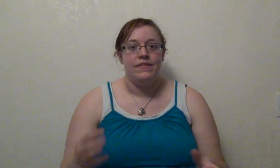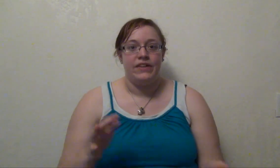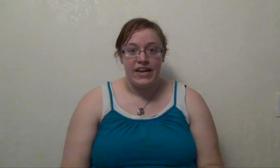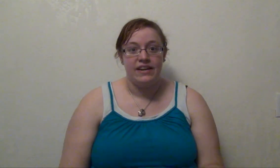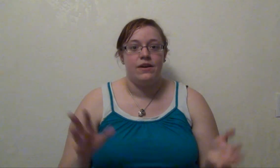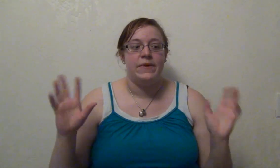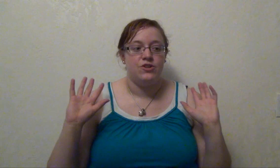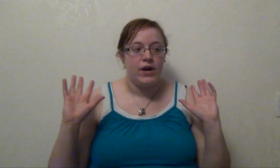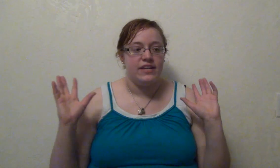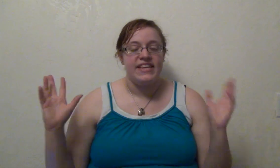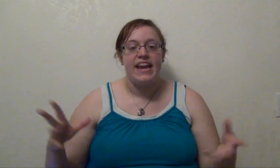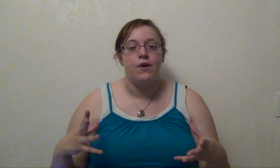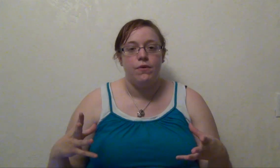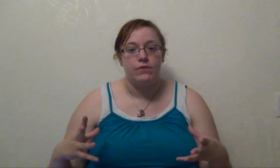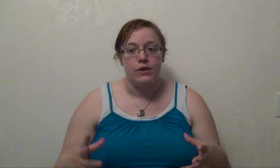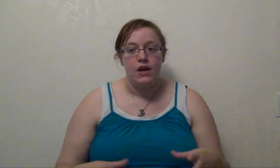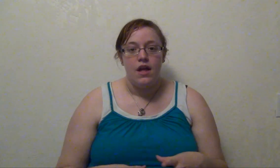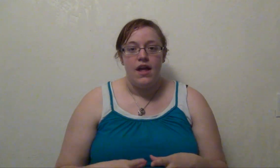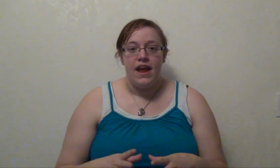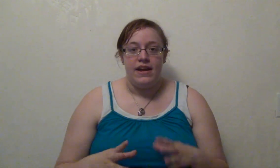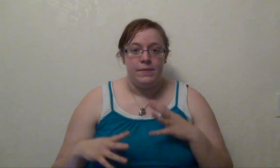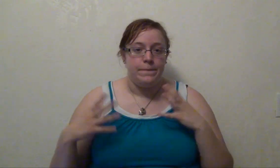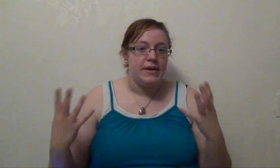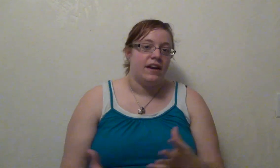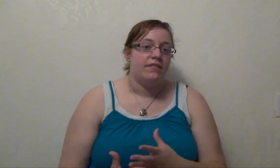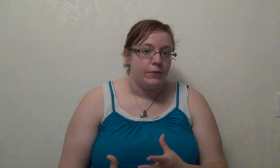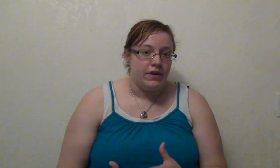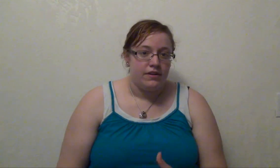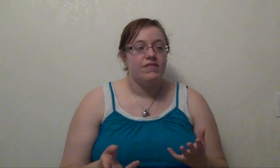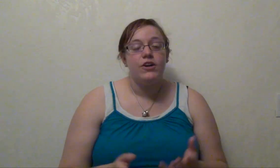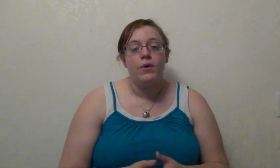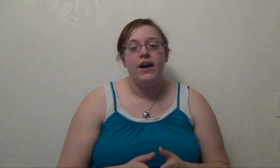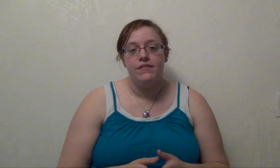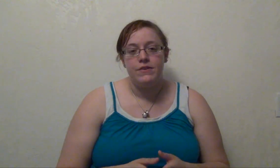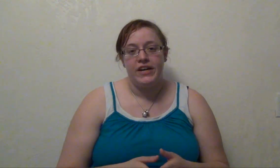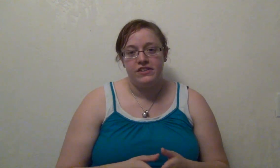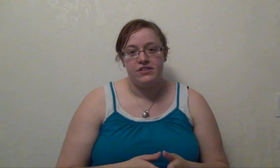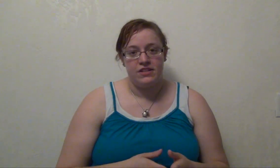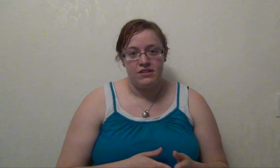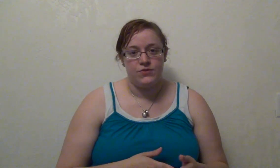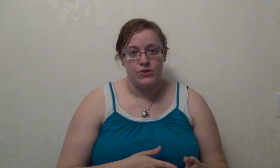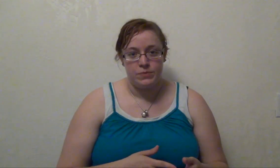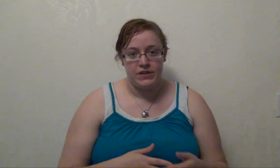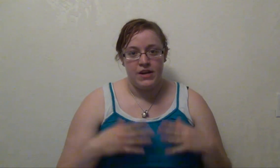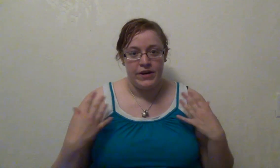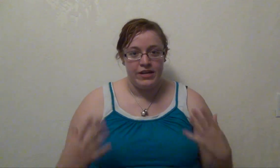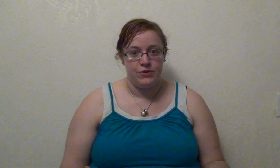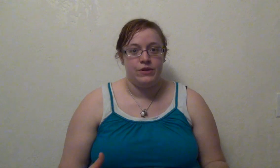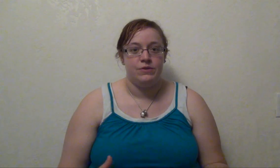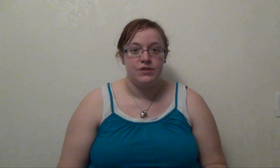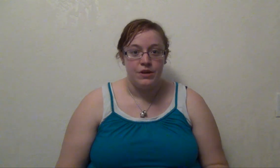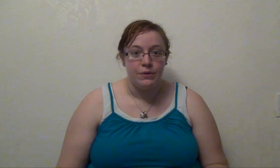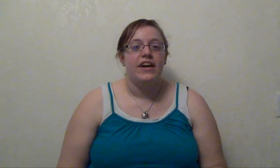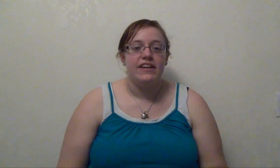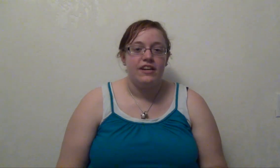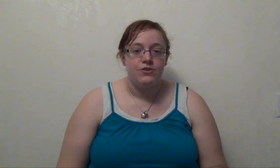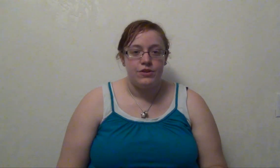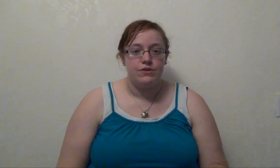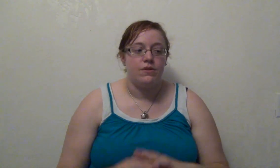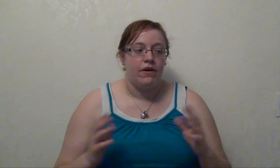in the kingdom and try to take over and beat everyone. There are quite a few characters in this first book that you get introduced to. Kind of get introduced to